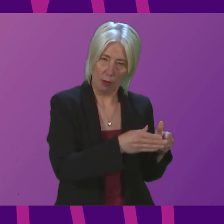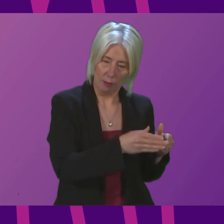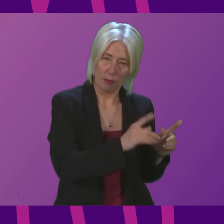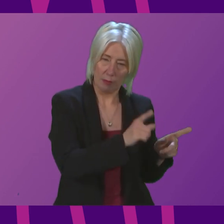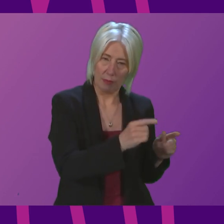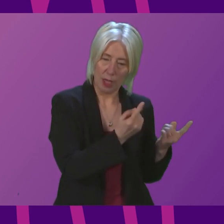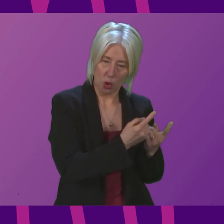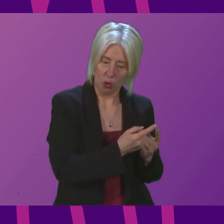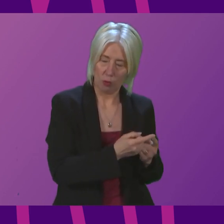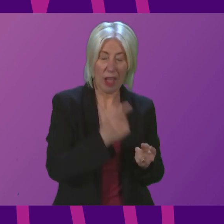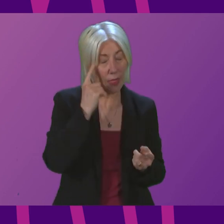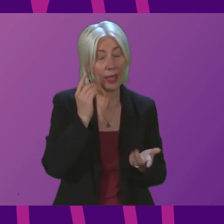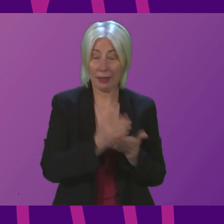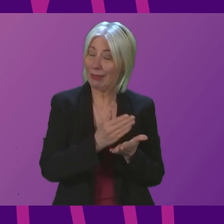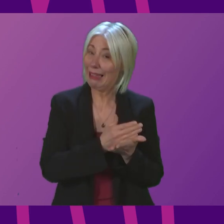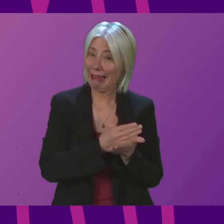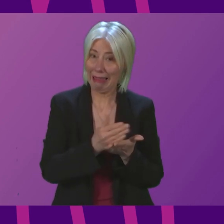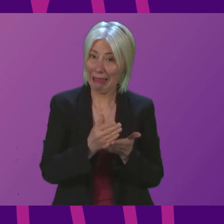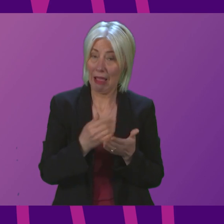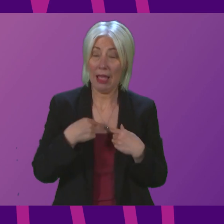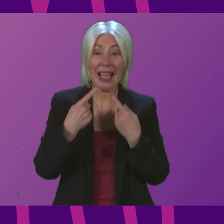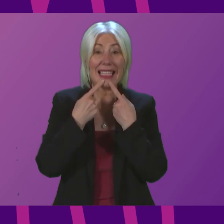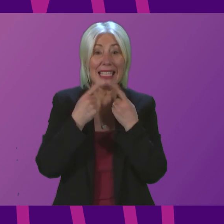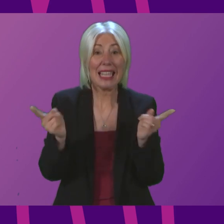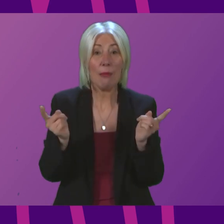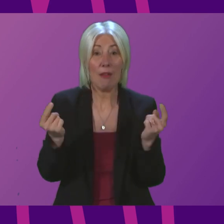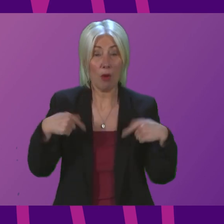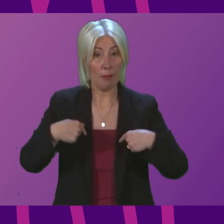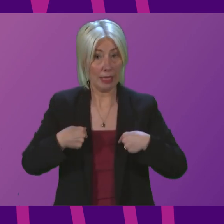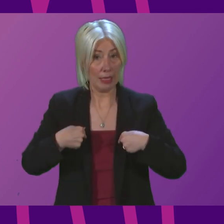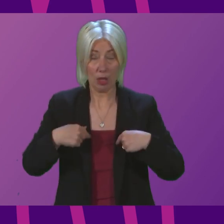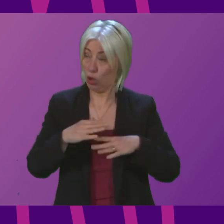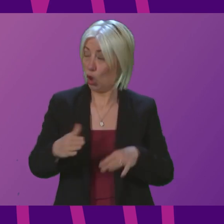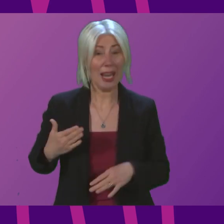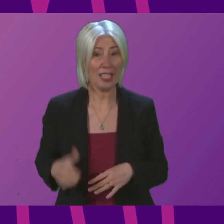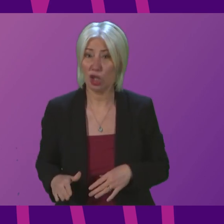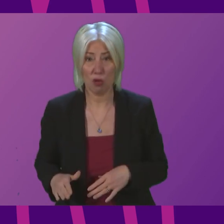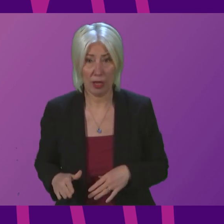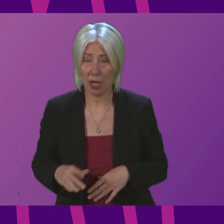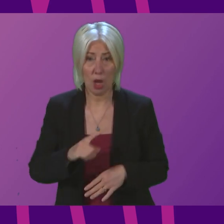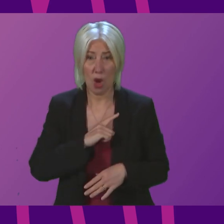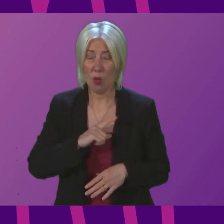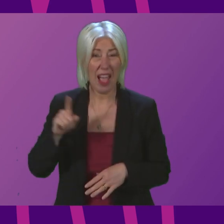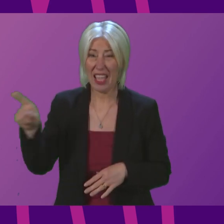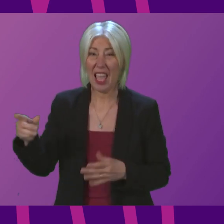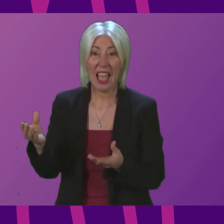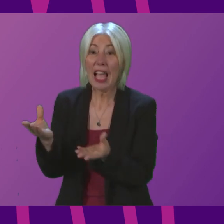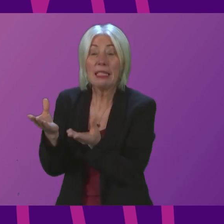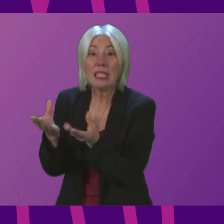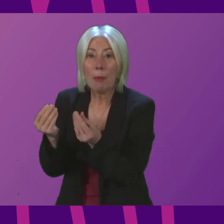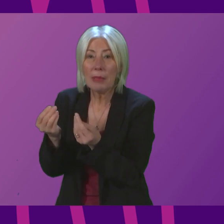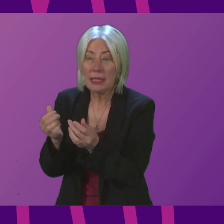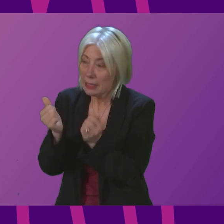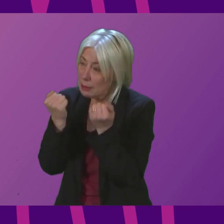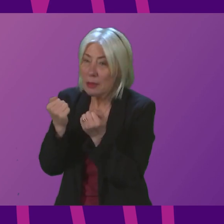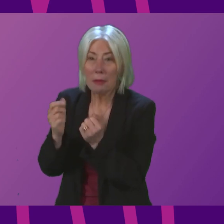it's abundantly clear why a statement by me to this parliament was unnecessary because he had nothing of substance to put to me